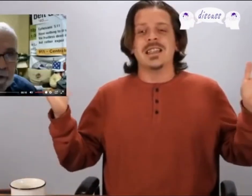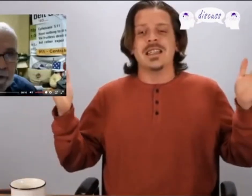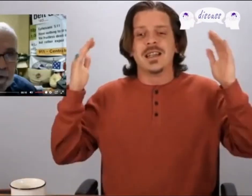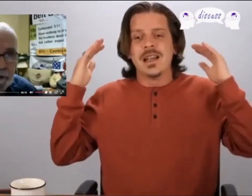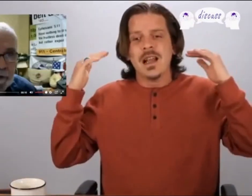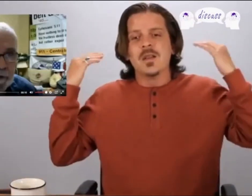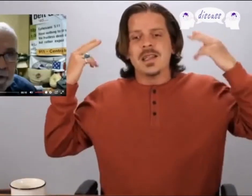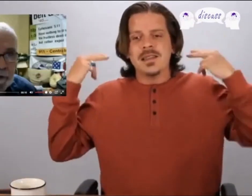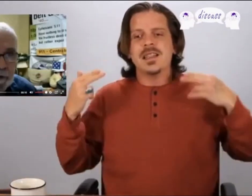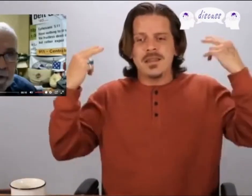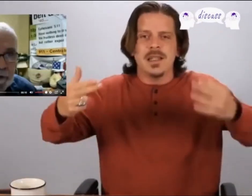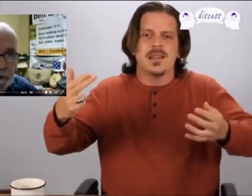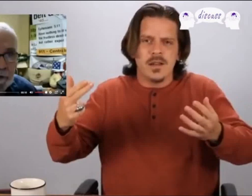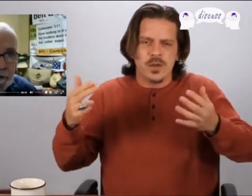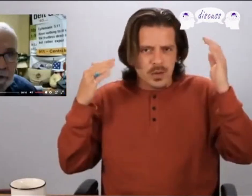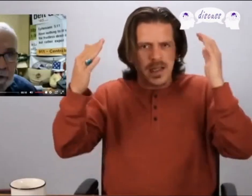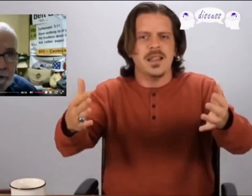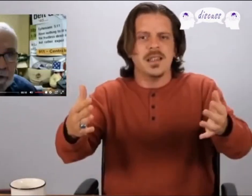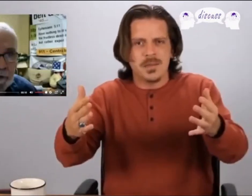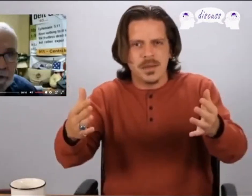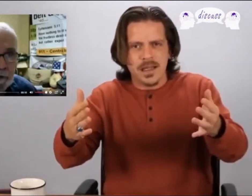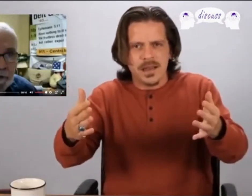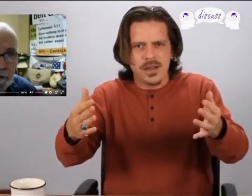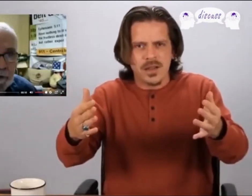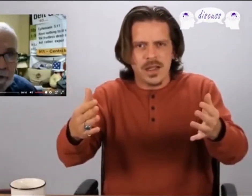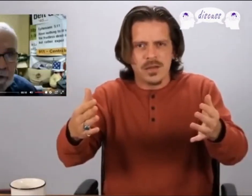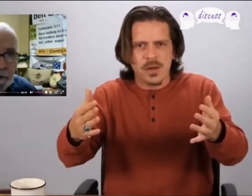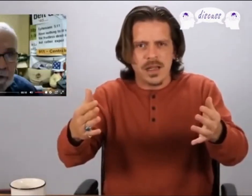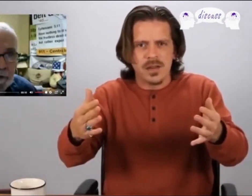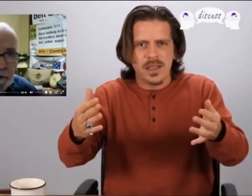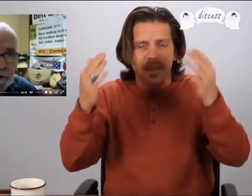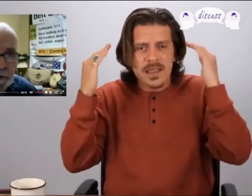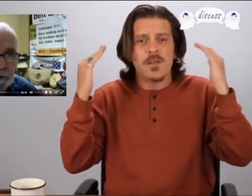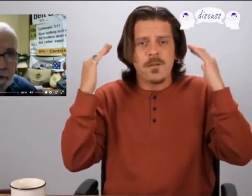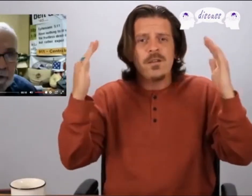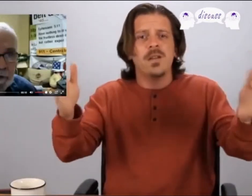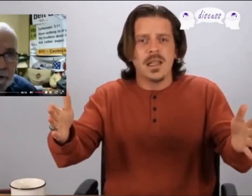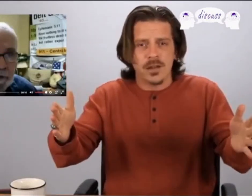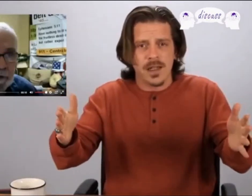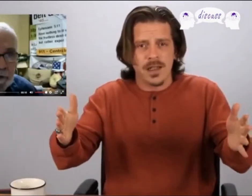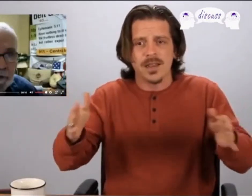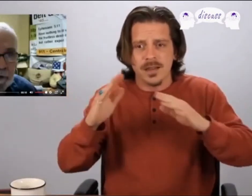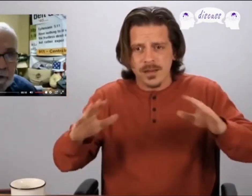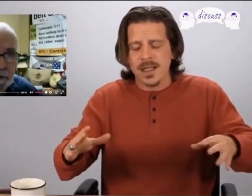listening to myself try and explain this to you guys rationally sounds fucking crazy so again